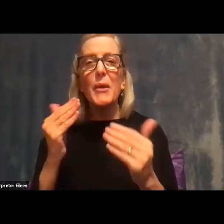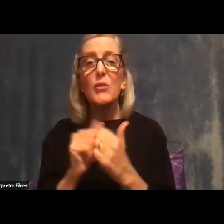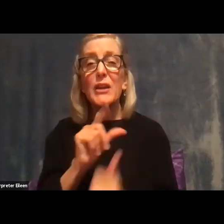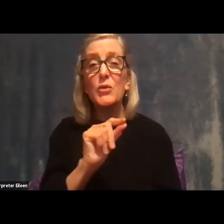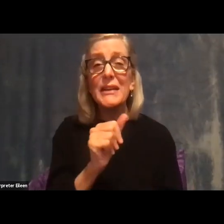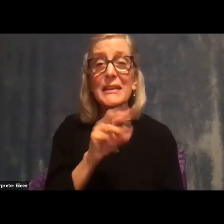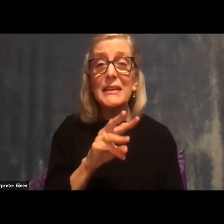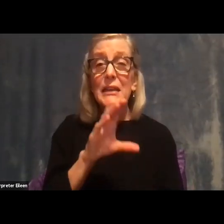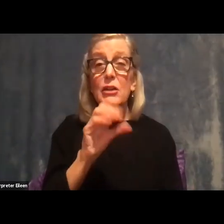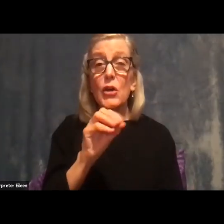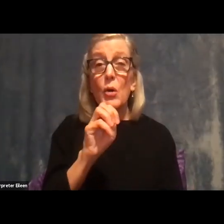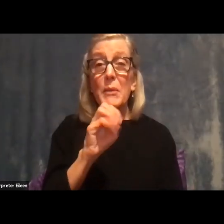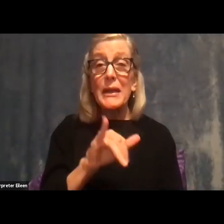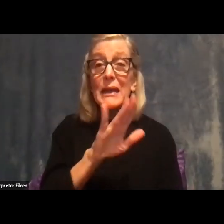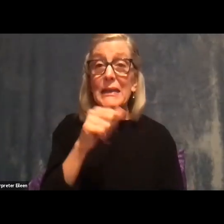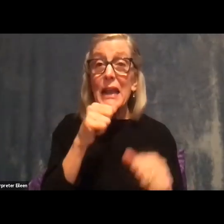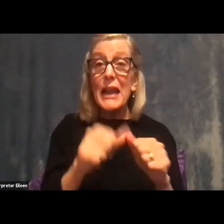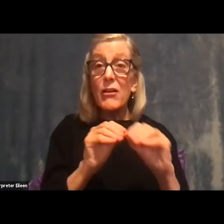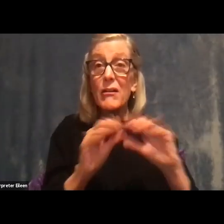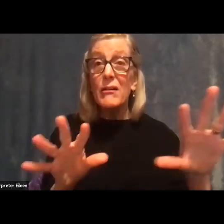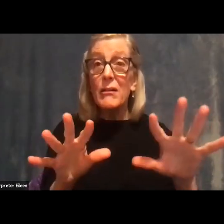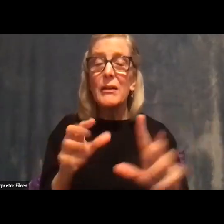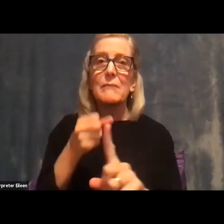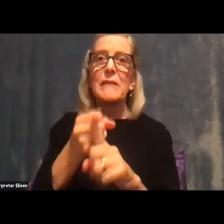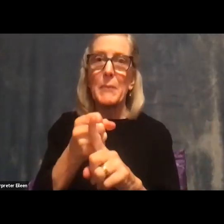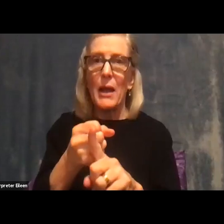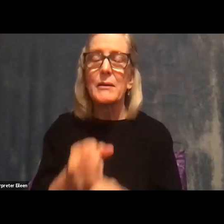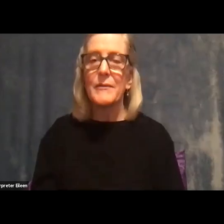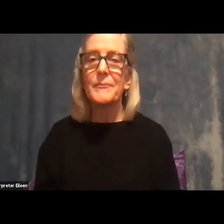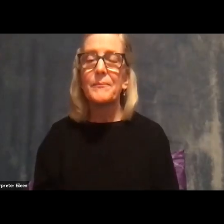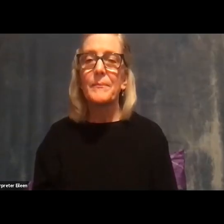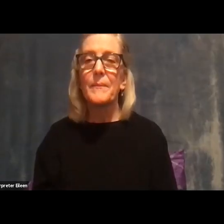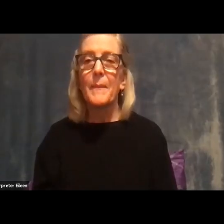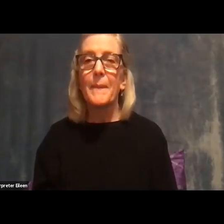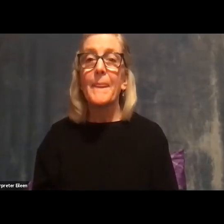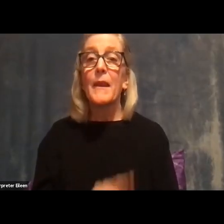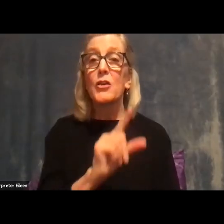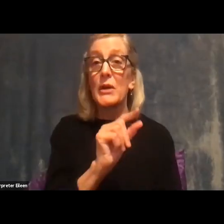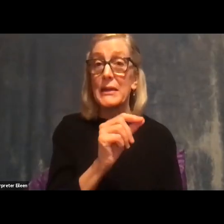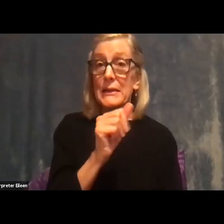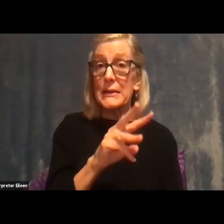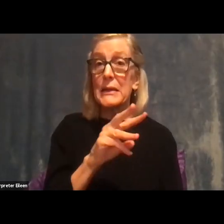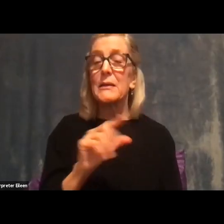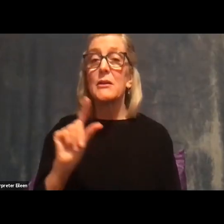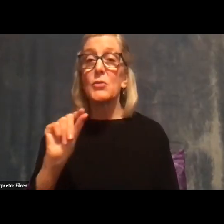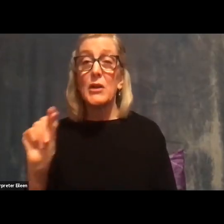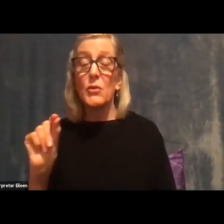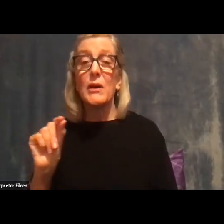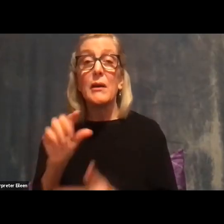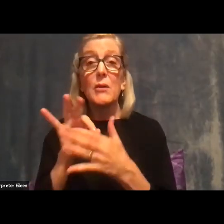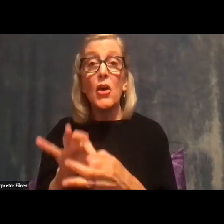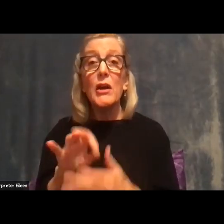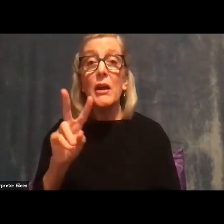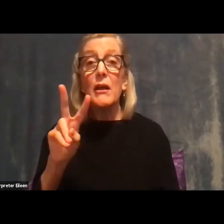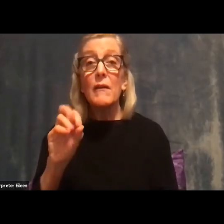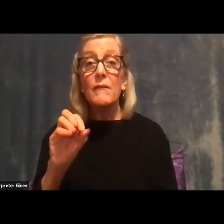Even more generally, the polls have been much less volatile in 2020 than in 2016. And again, that's potentially related to my two previous points as well.